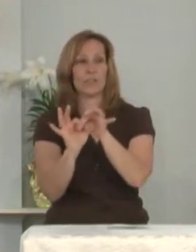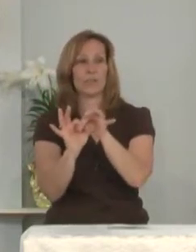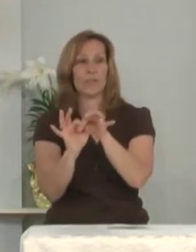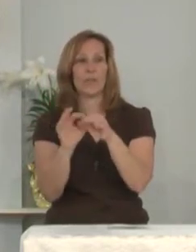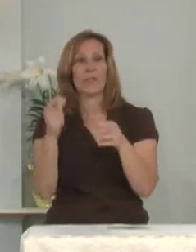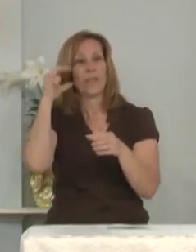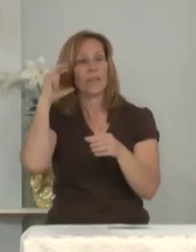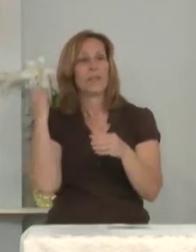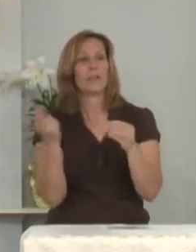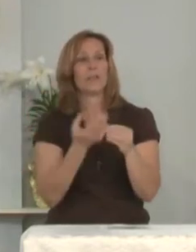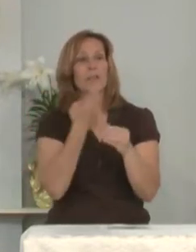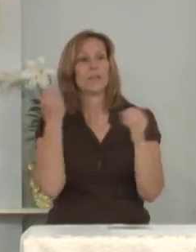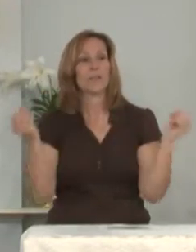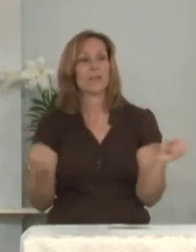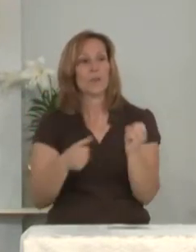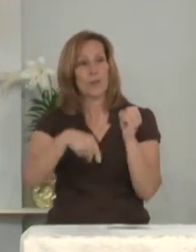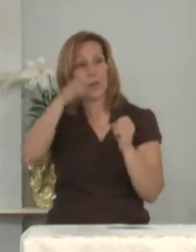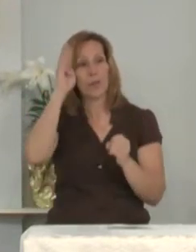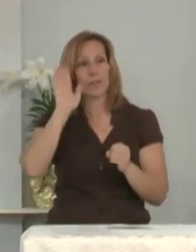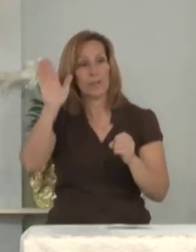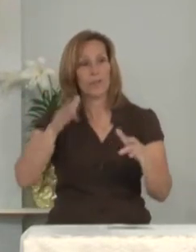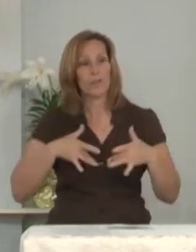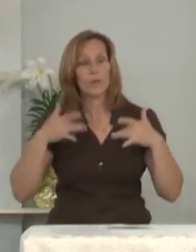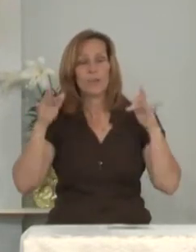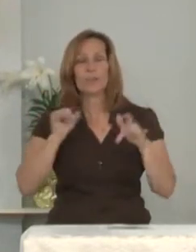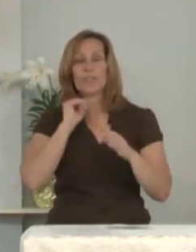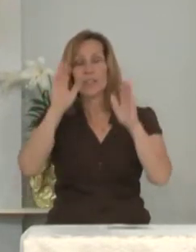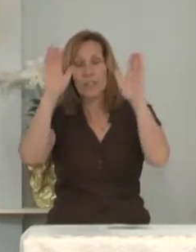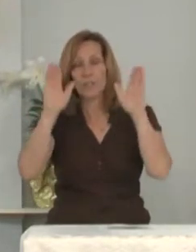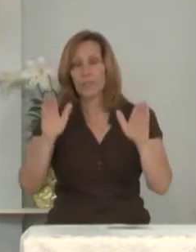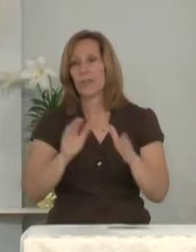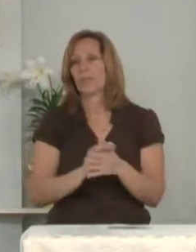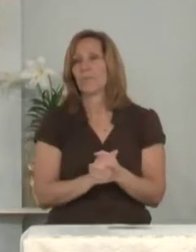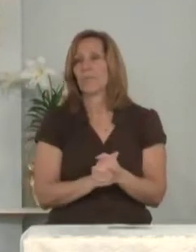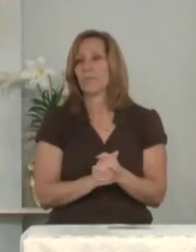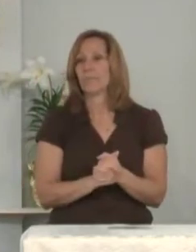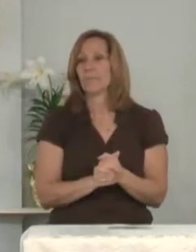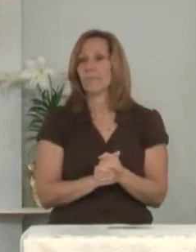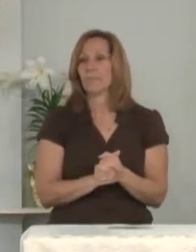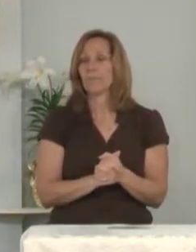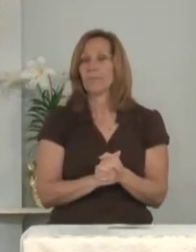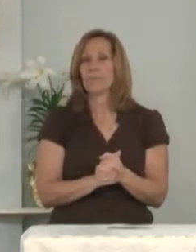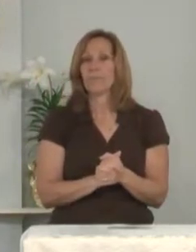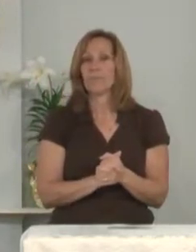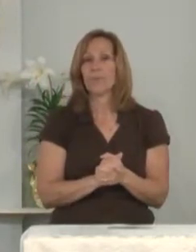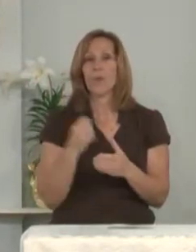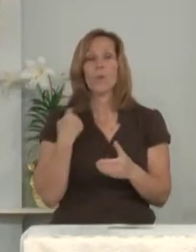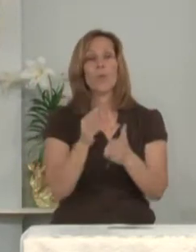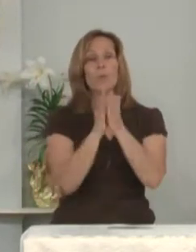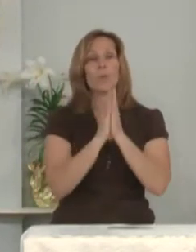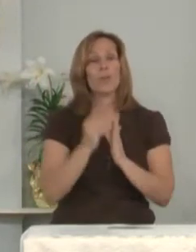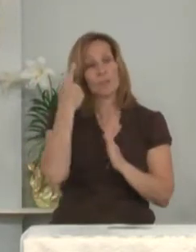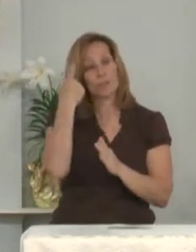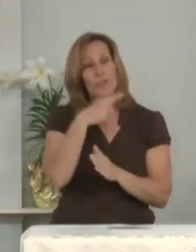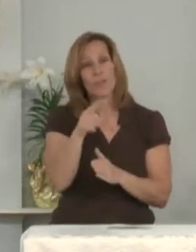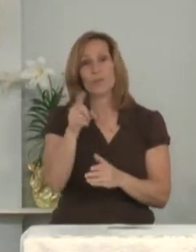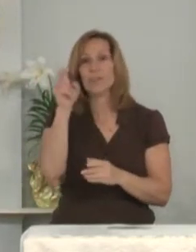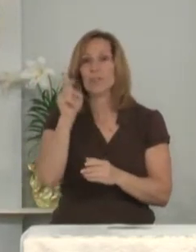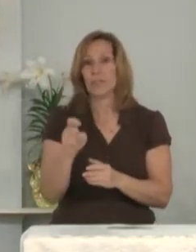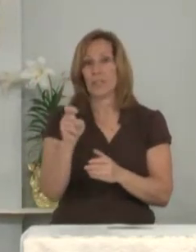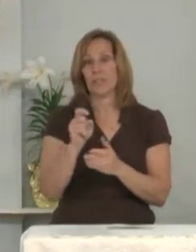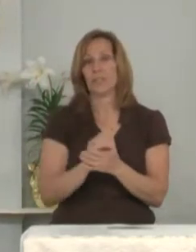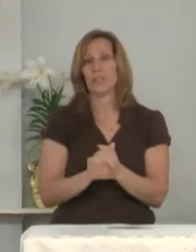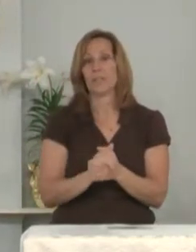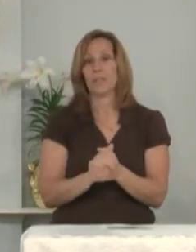hear us, O God, your mercy is great. We pray for those in need,